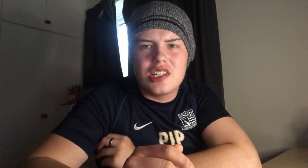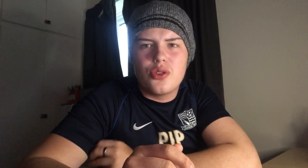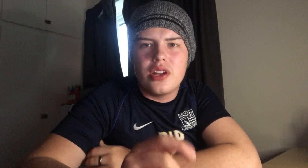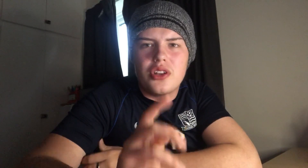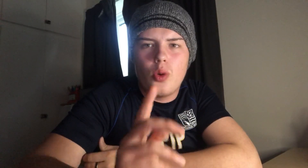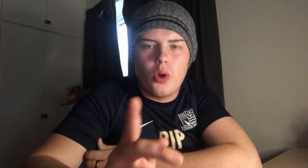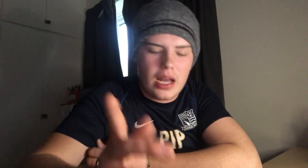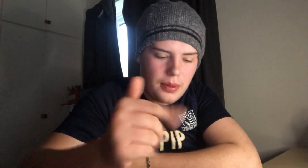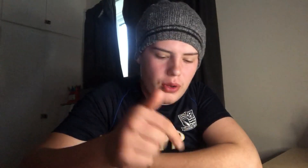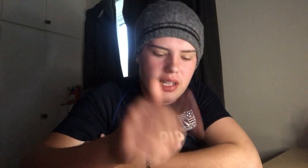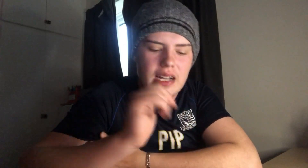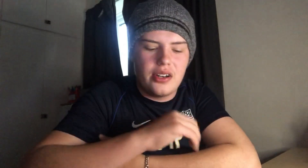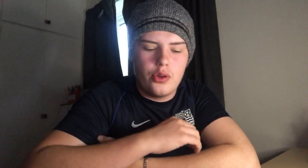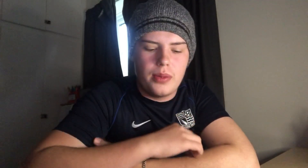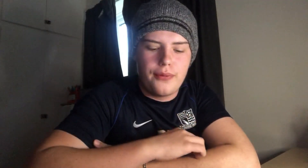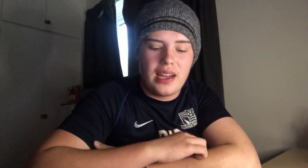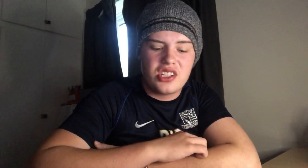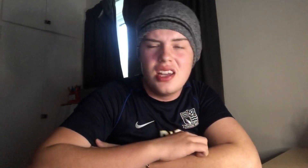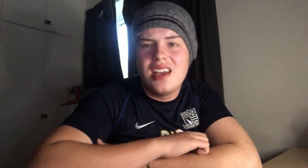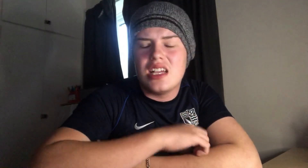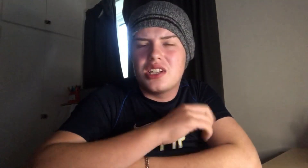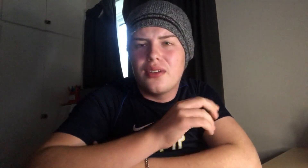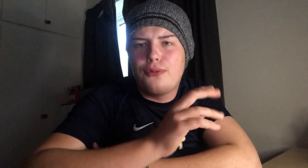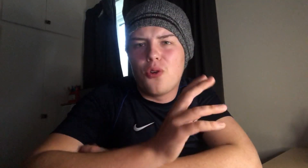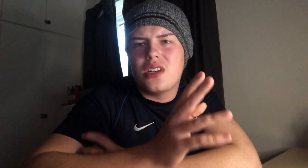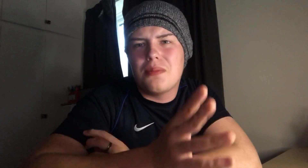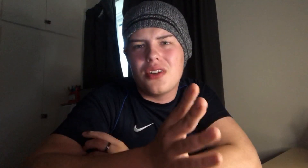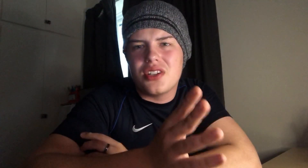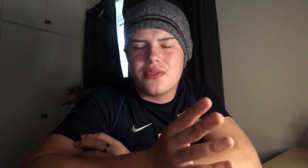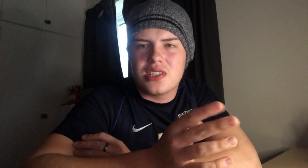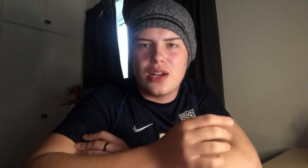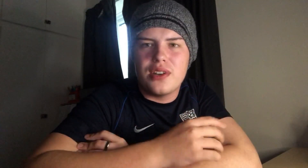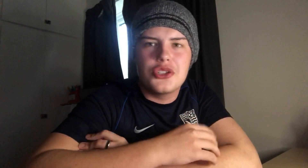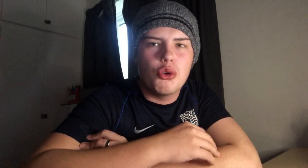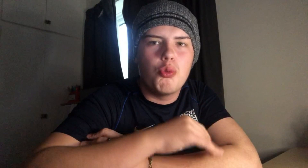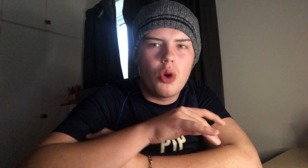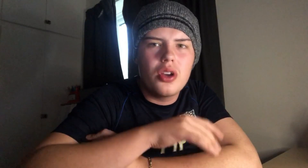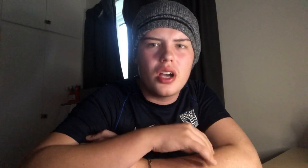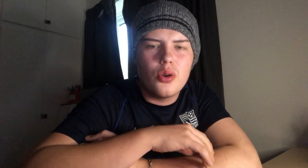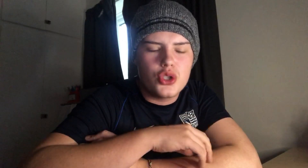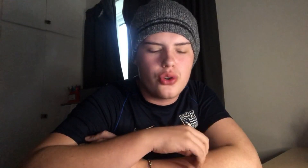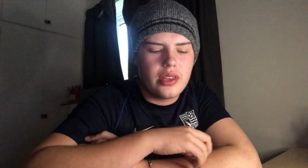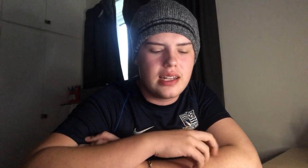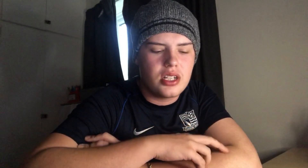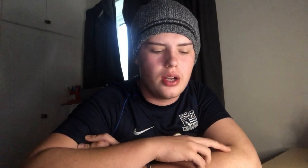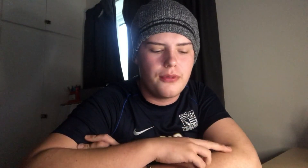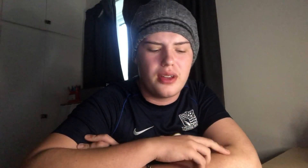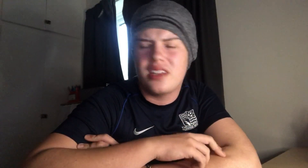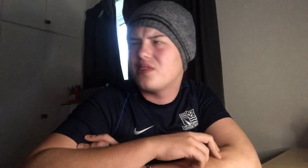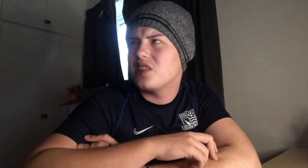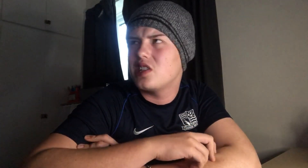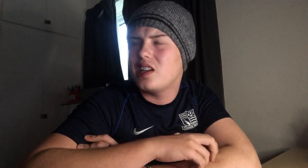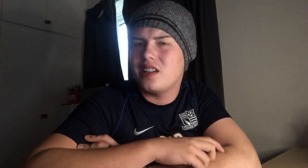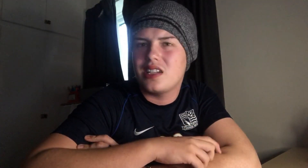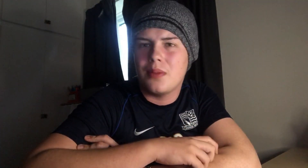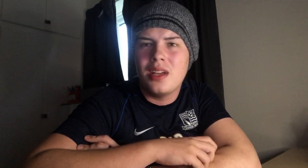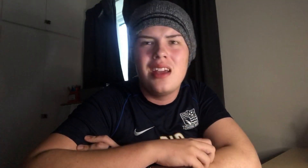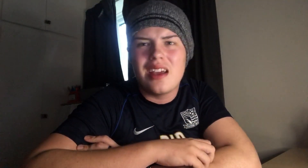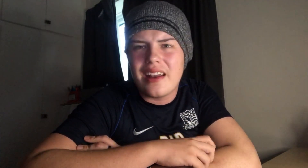didn't score. He only got one out. I'm looking down at all my facts. He's done 14 appearances for Southend. He scored one goal during that time. I think it's for the senior team. And